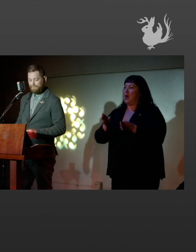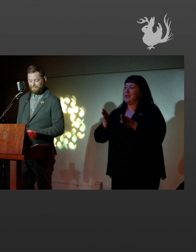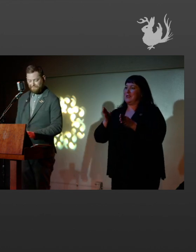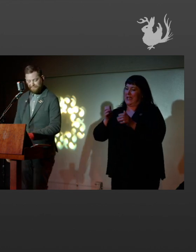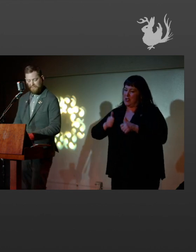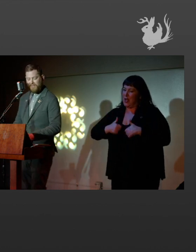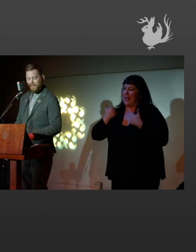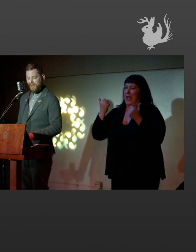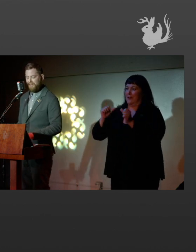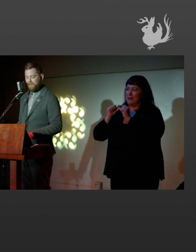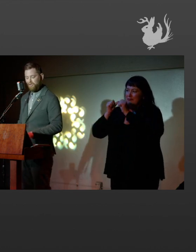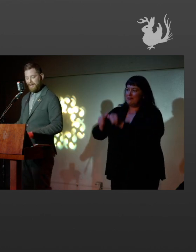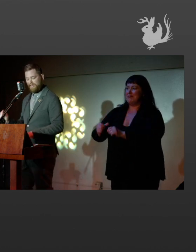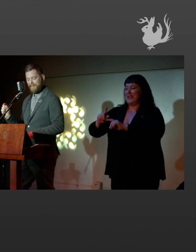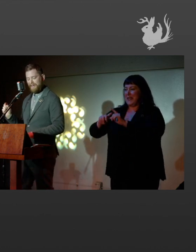life.